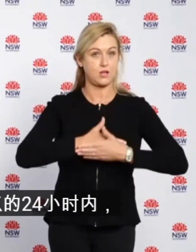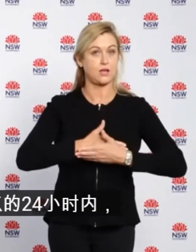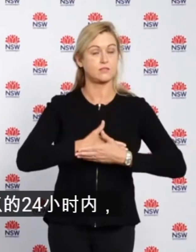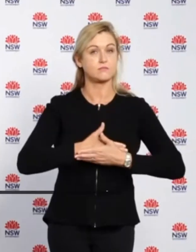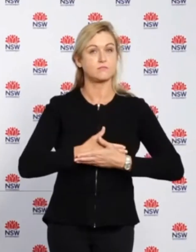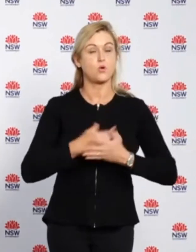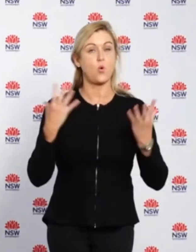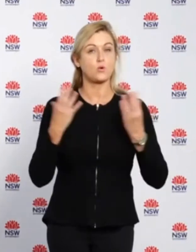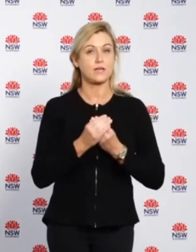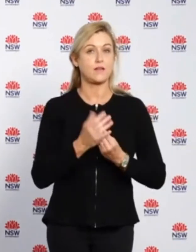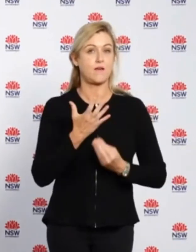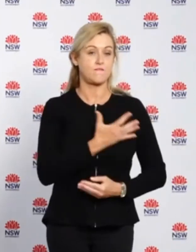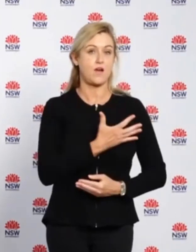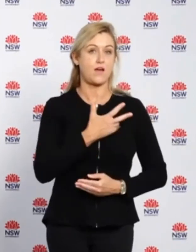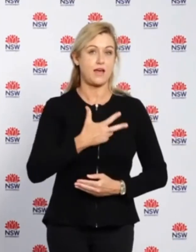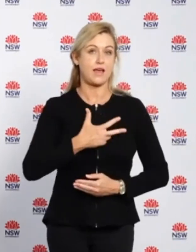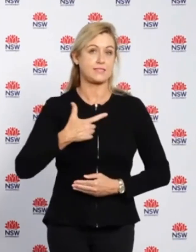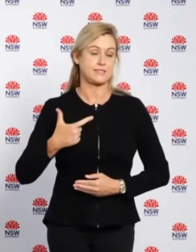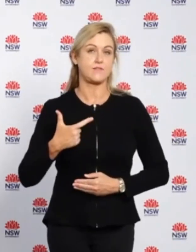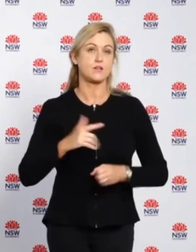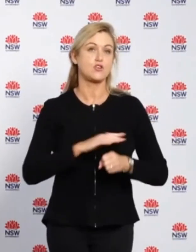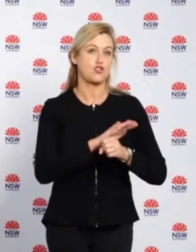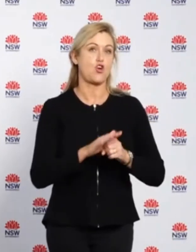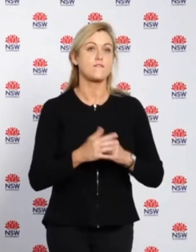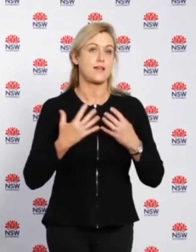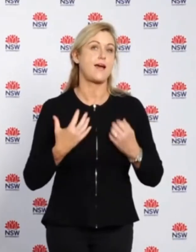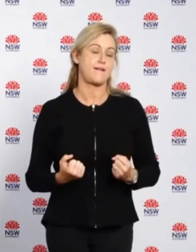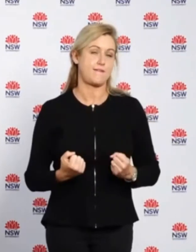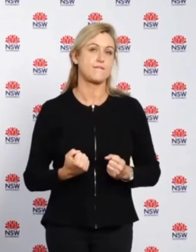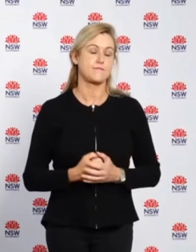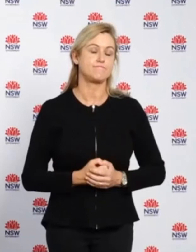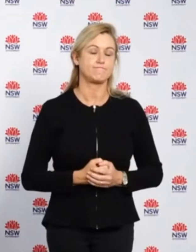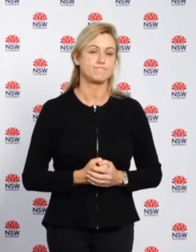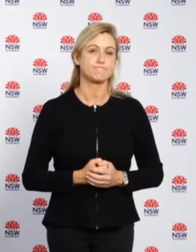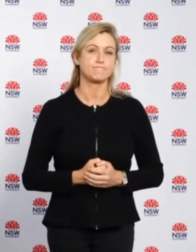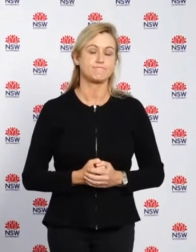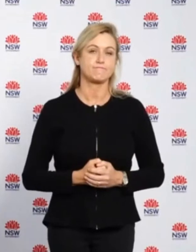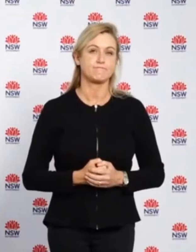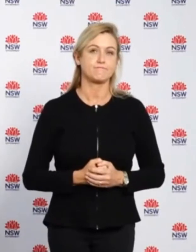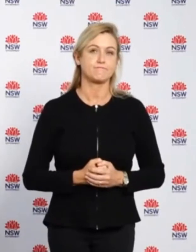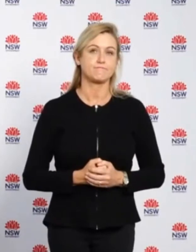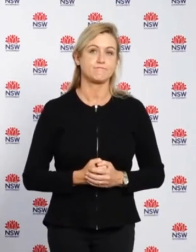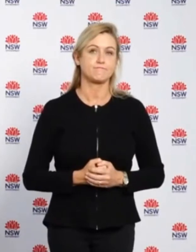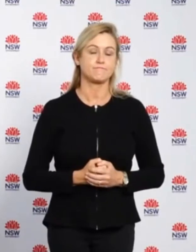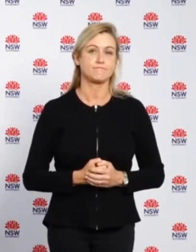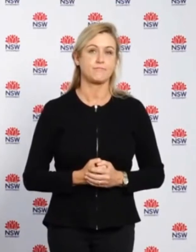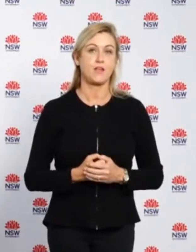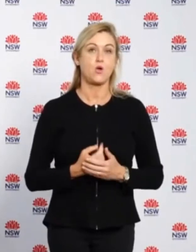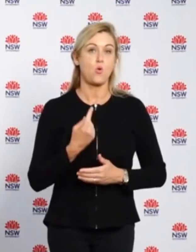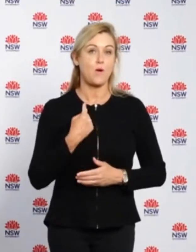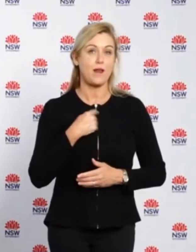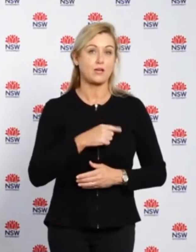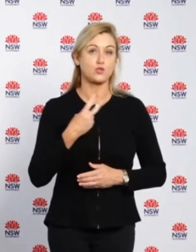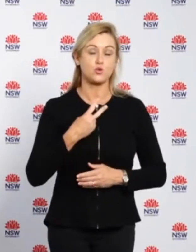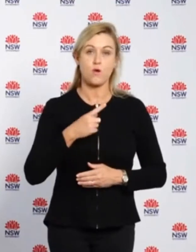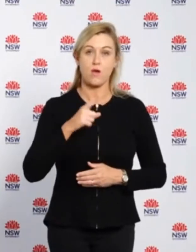587 locally acquired cases of COVID-19 reported. There were also 112